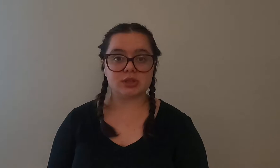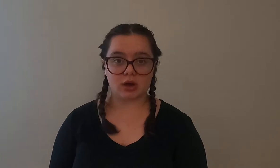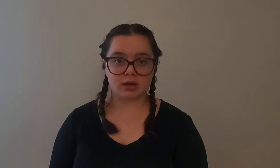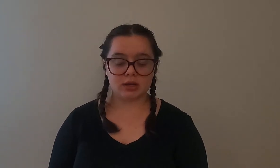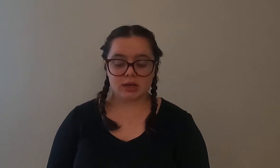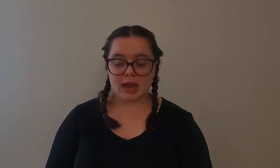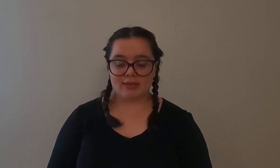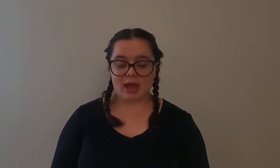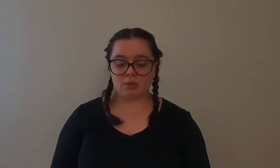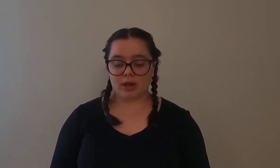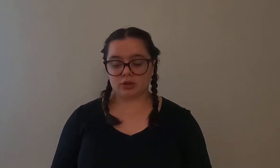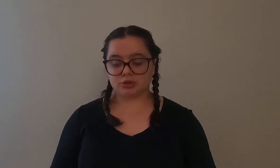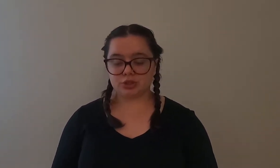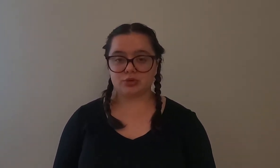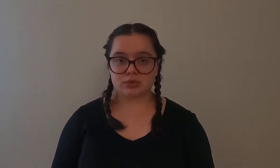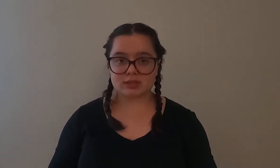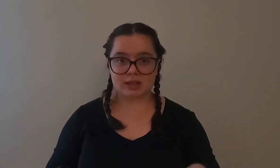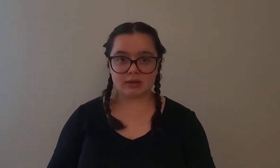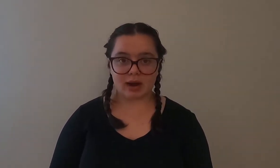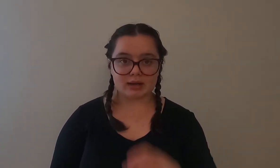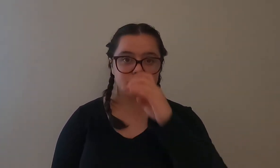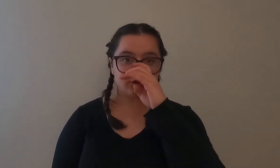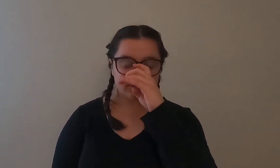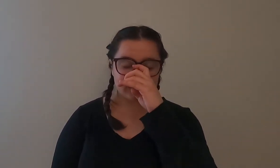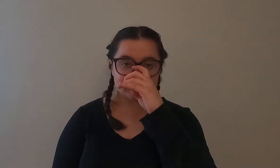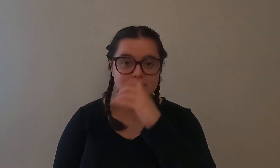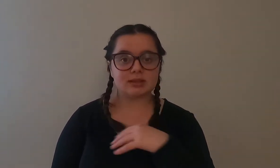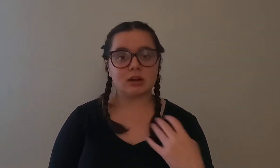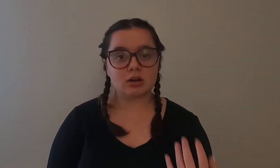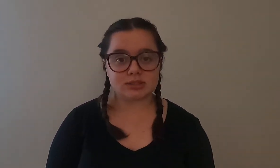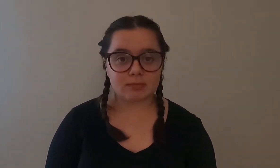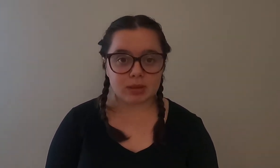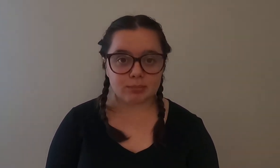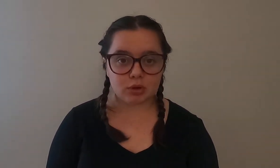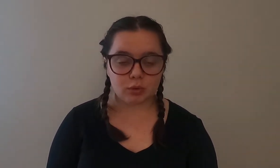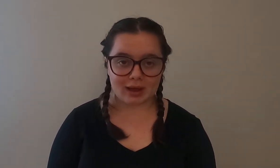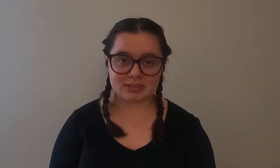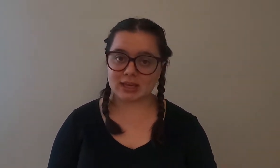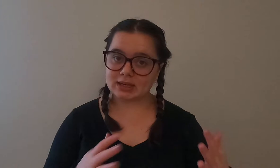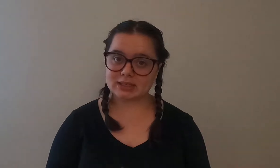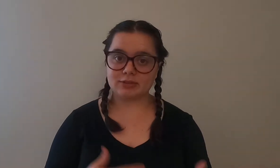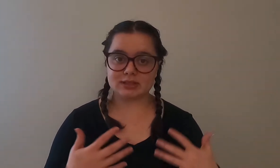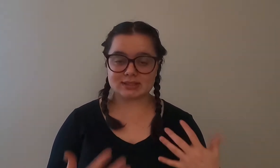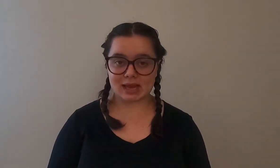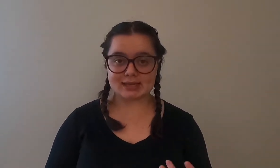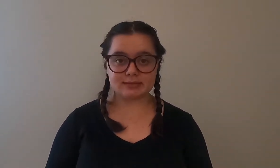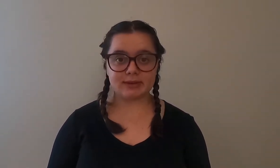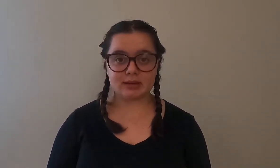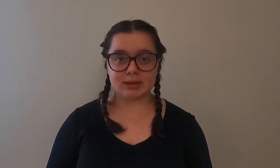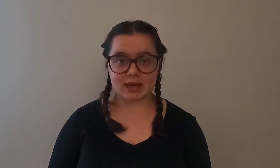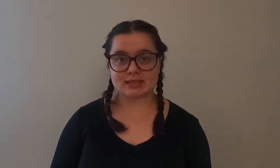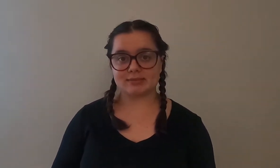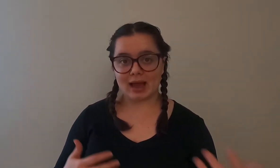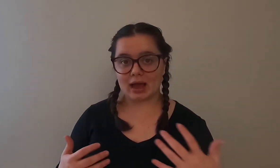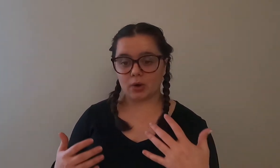on and that way your shoes slide right into your fins there are some people who have to get a different size fin because of how